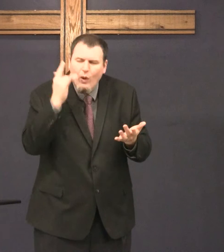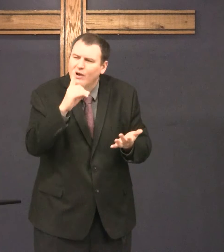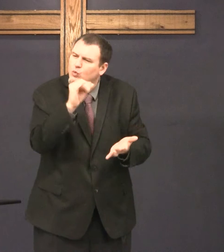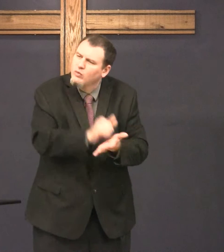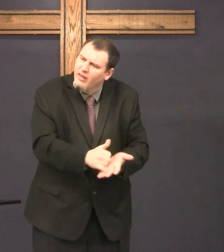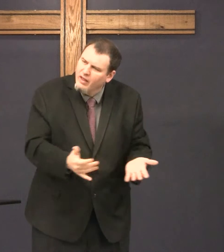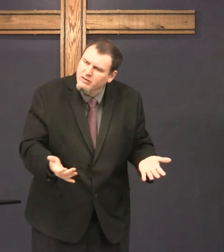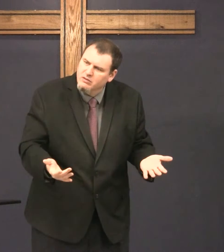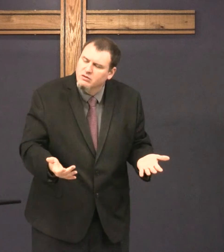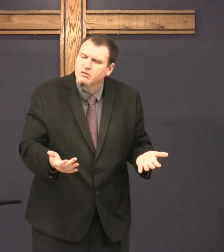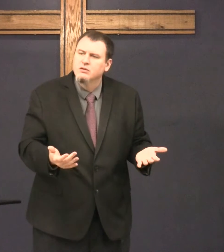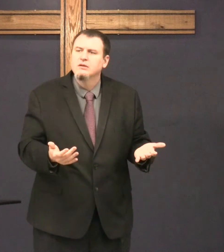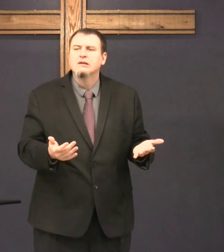Why don't you do this?